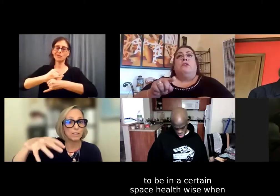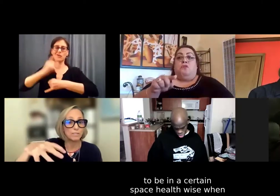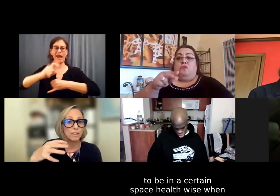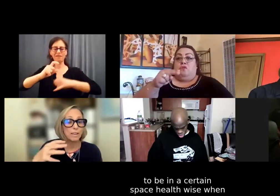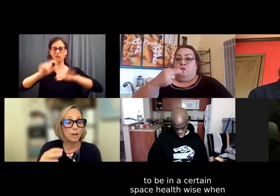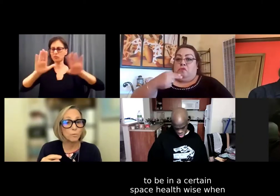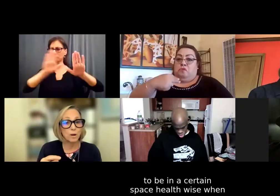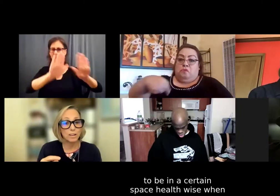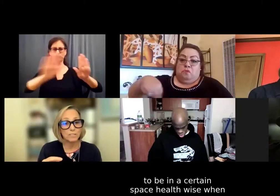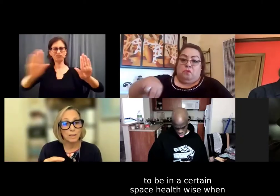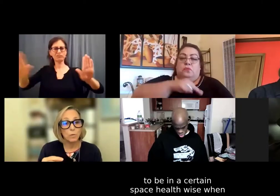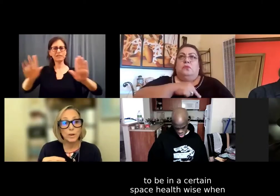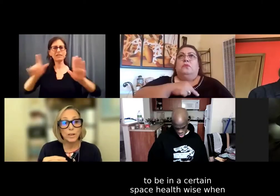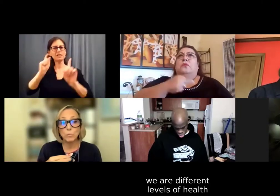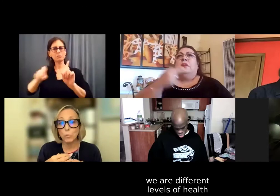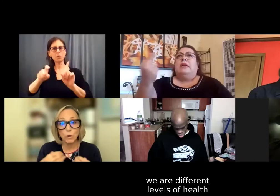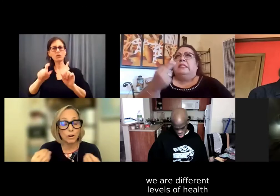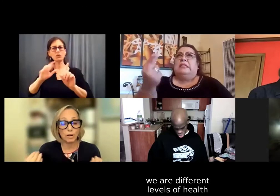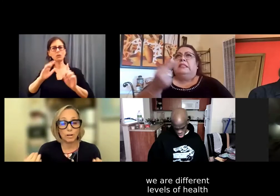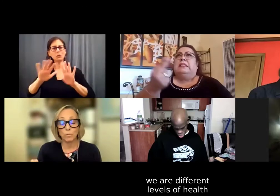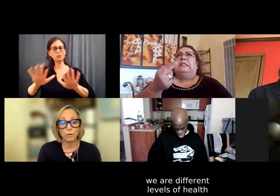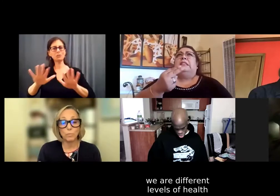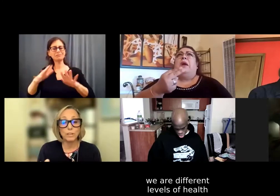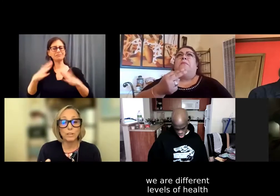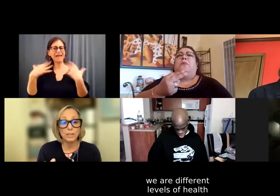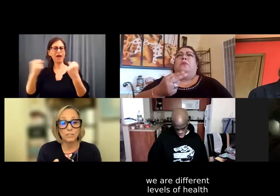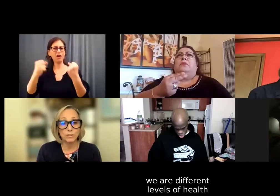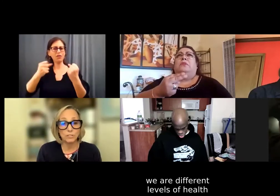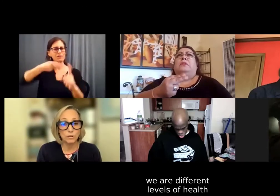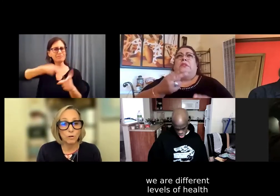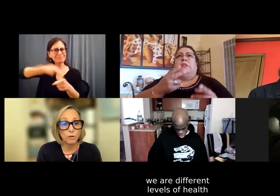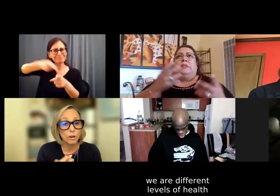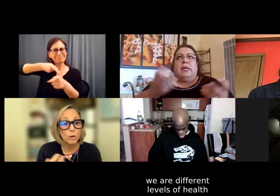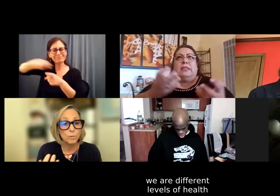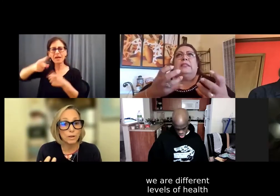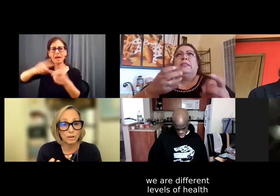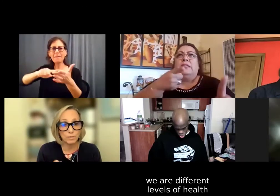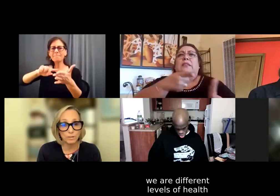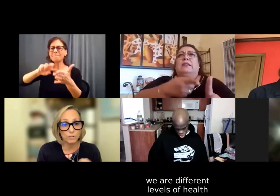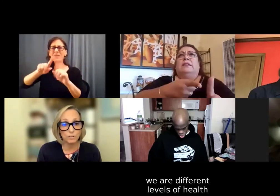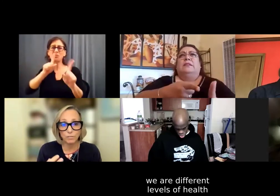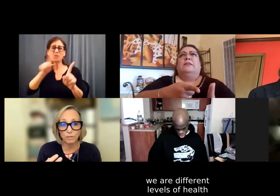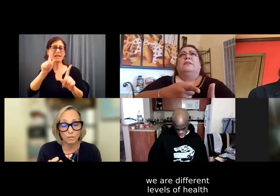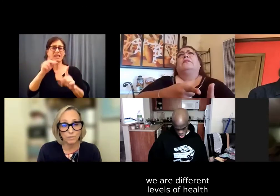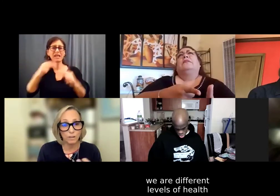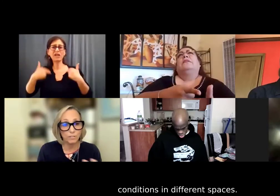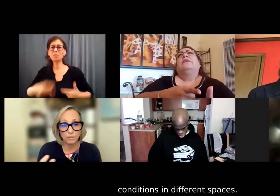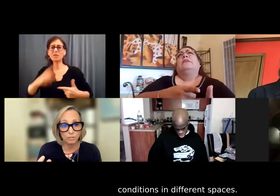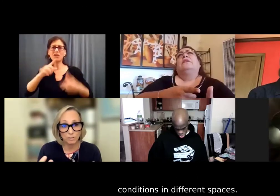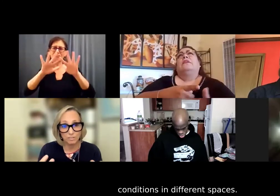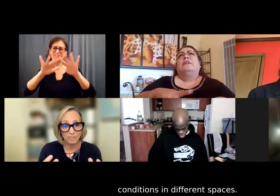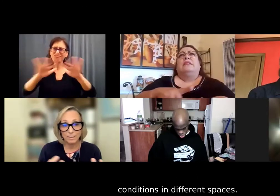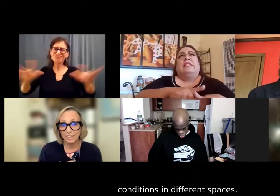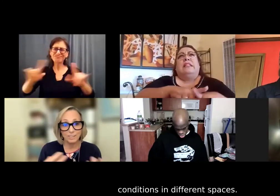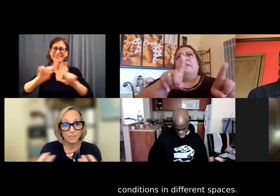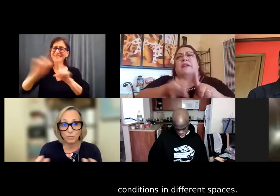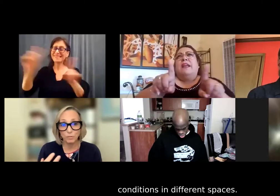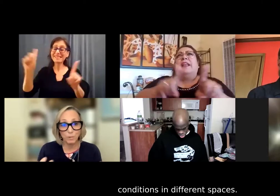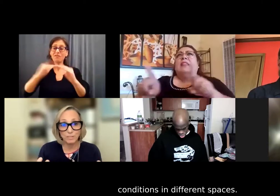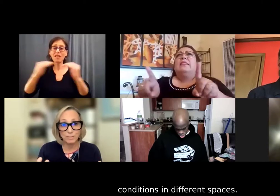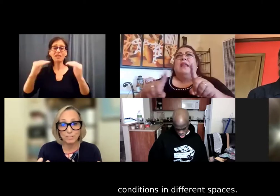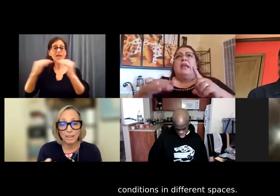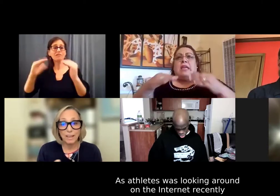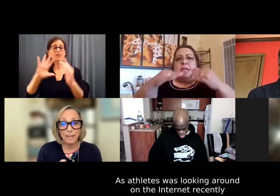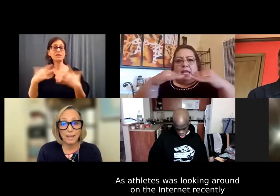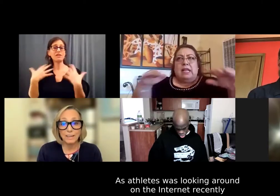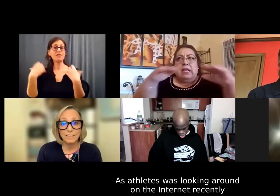space health-wise when we're really just a cornucopia of different levels of health conditions in different